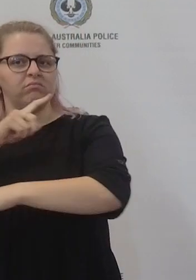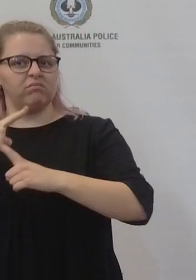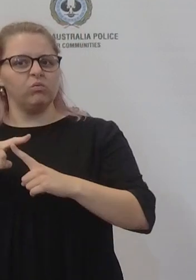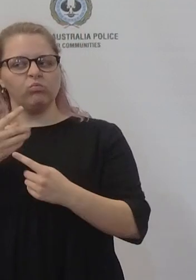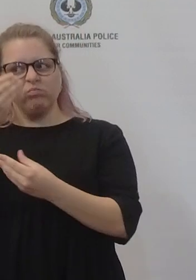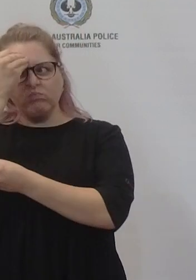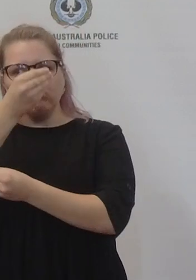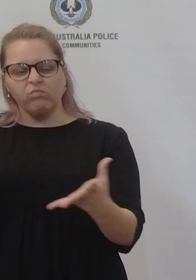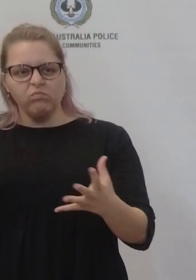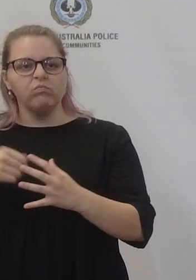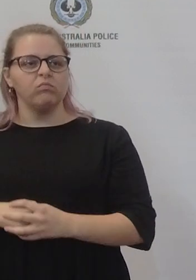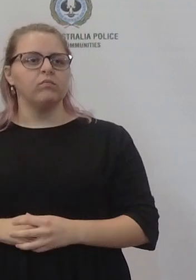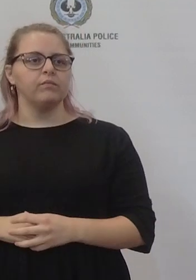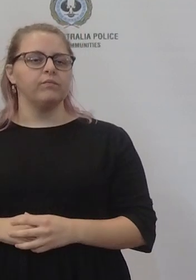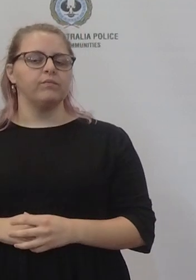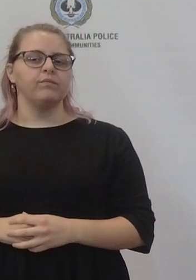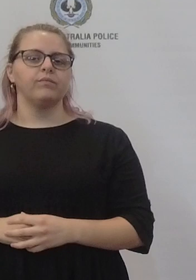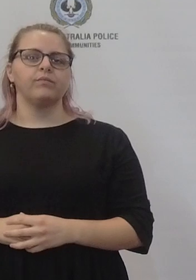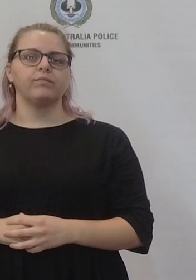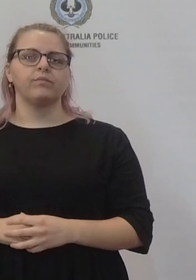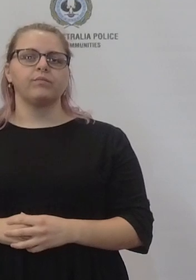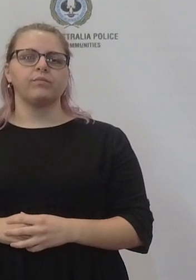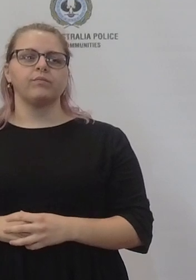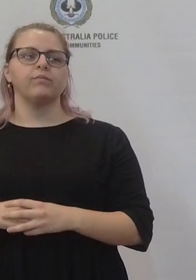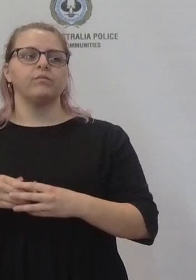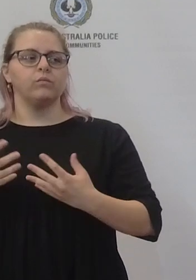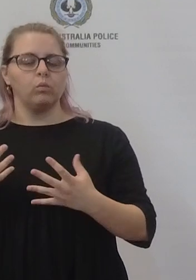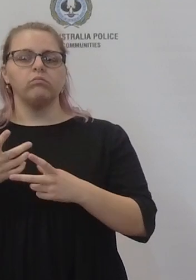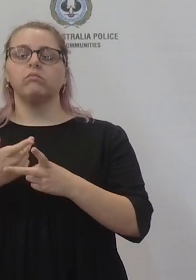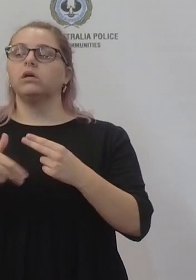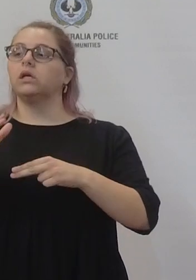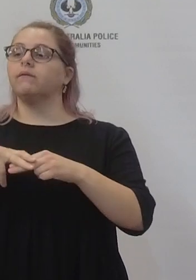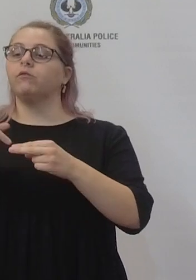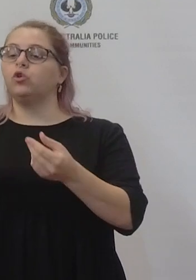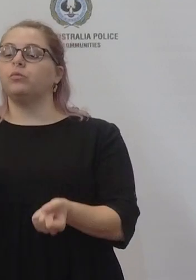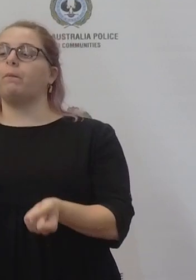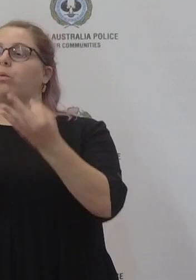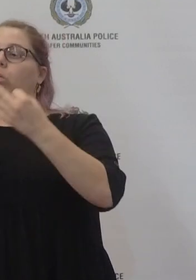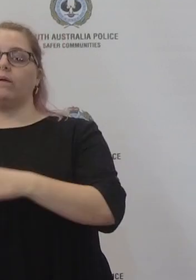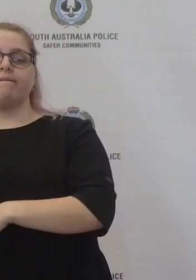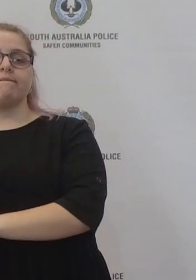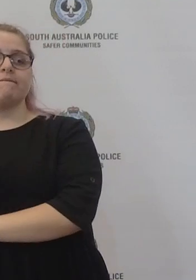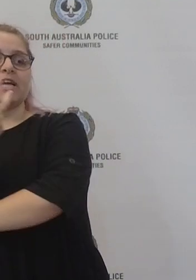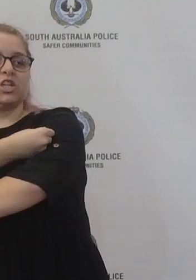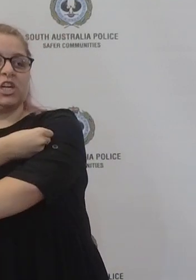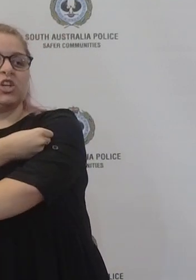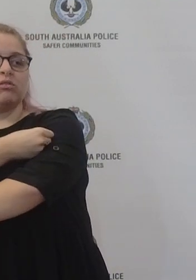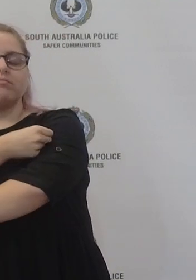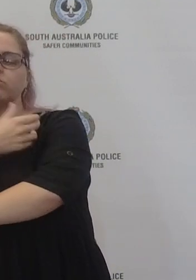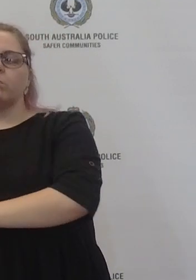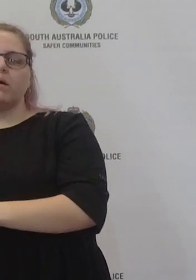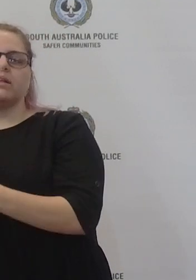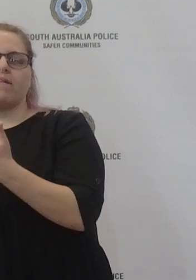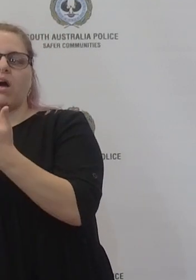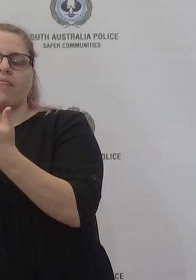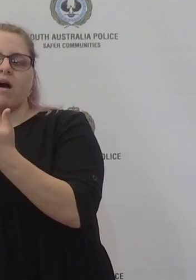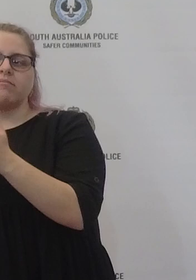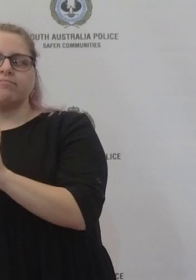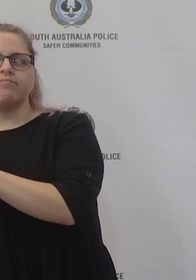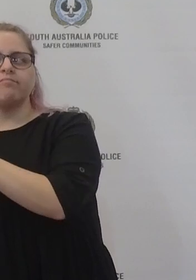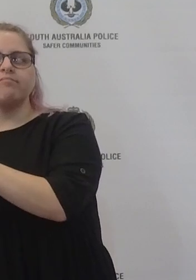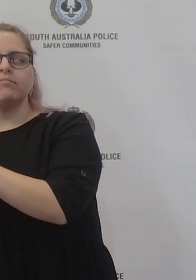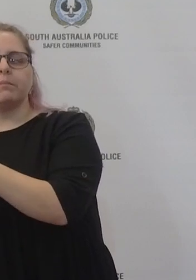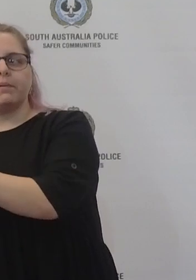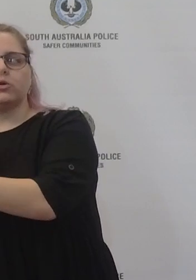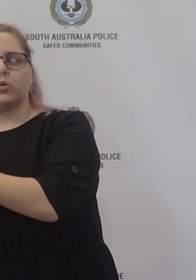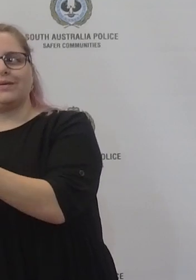Australia Police have taken is the requirement is to be vaccinated. If you are not vaccinated then there are other steps you have to take to ensure that you are not